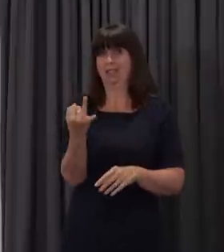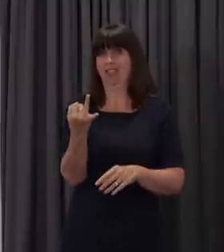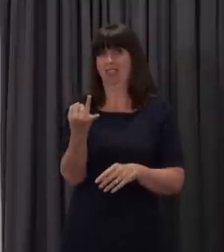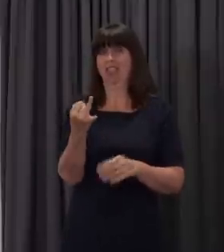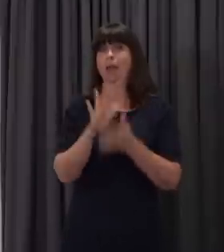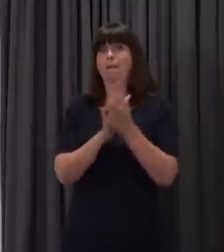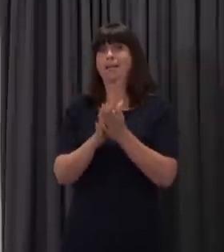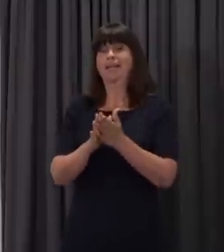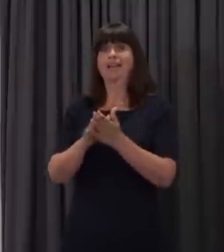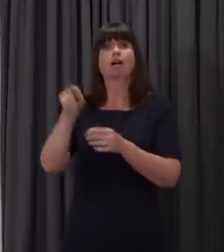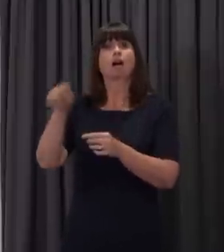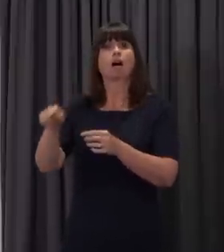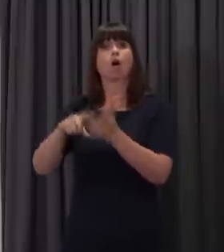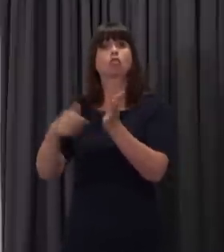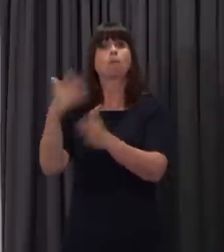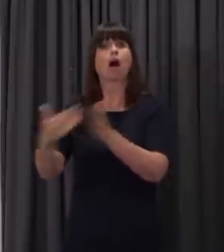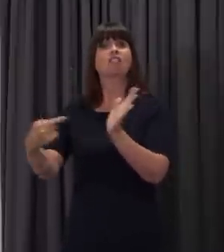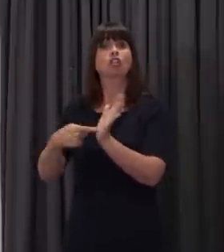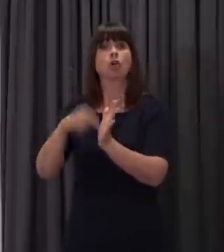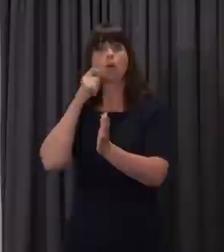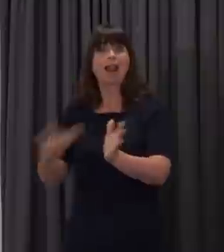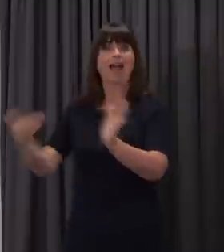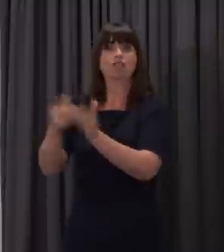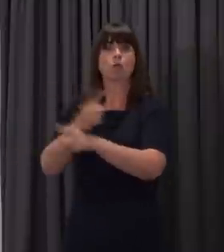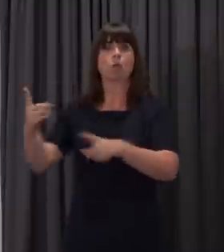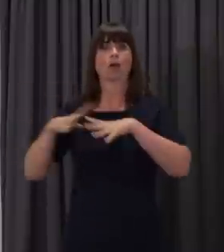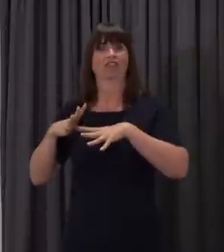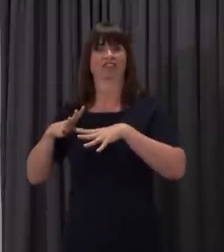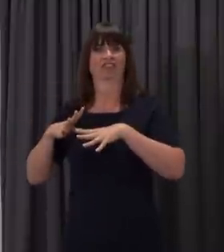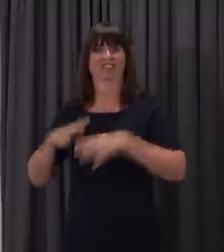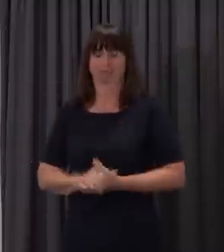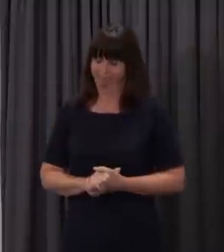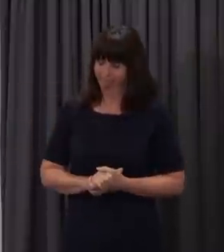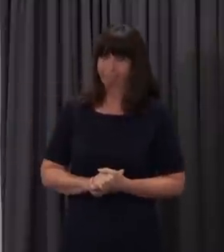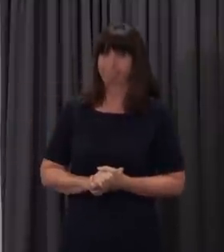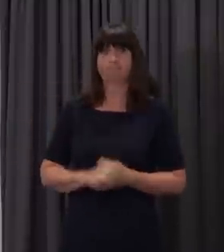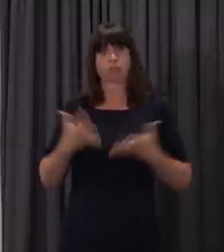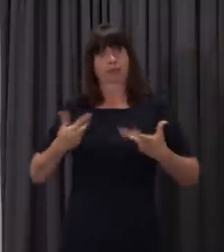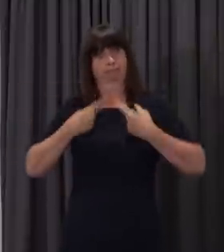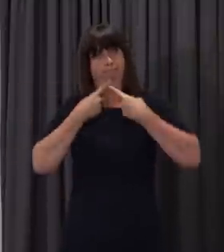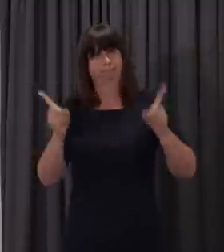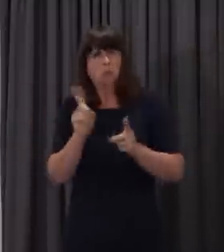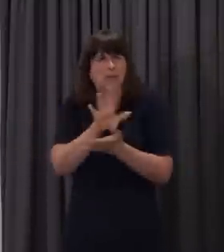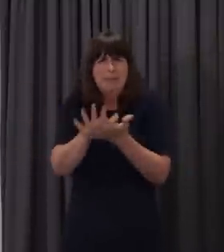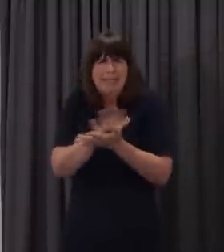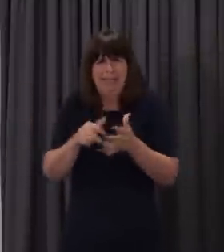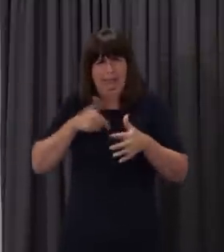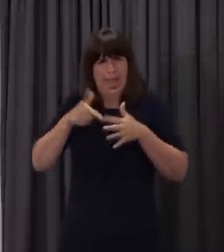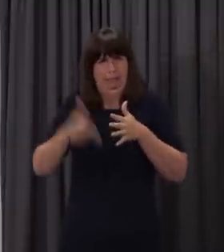the autumn half term. So, what does today's announcement mean in practice?